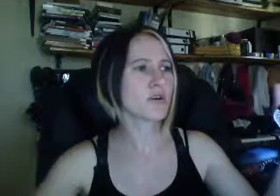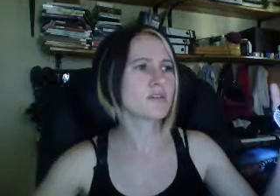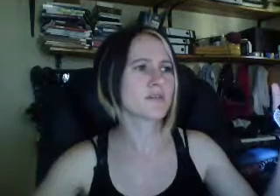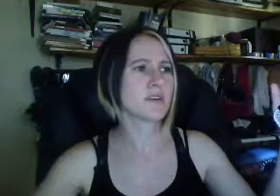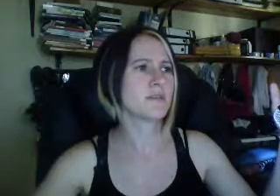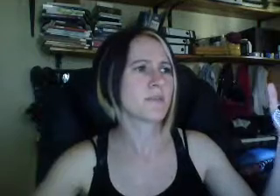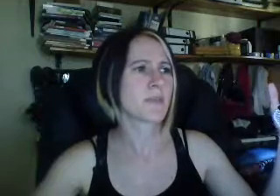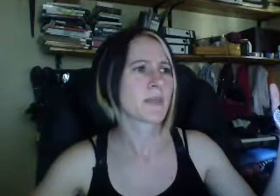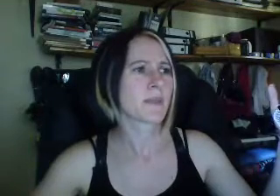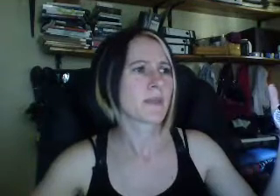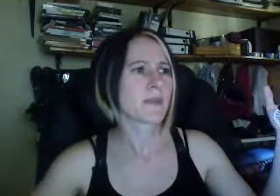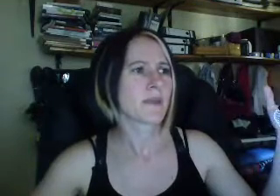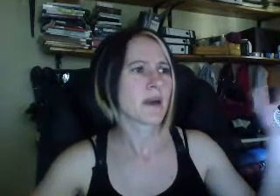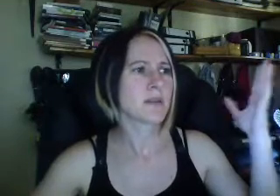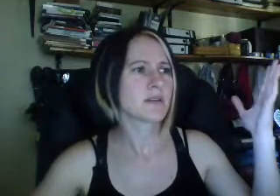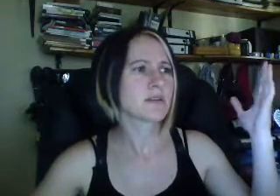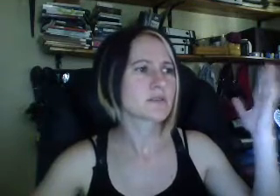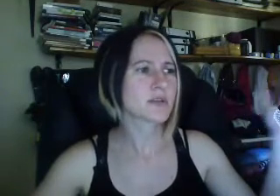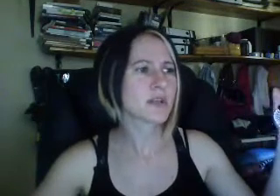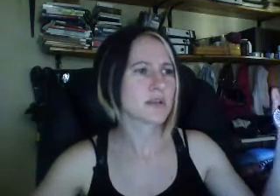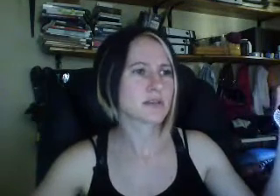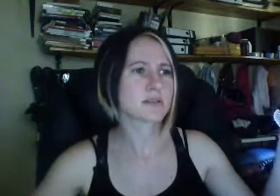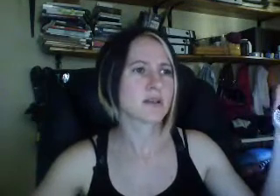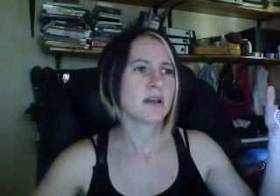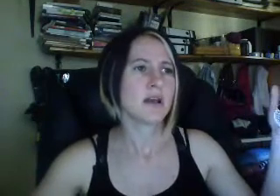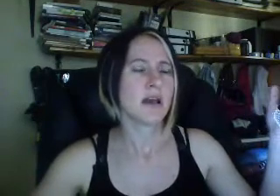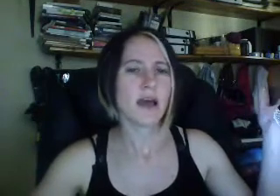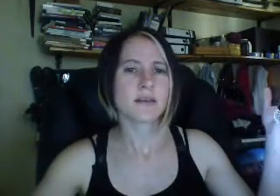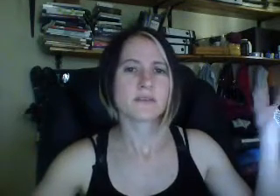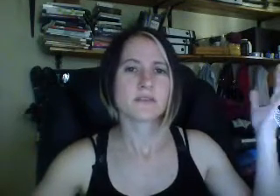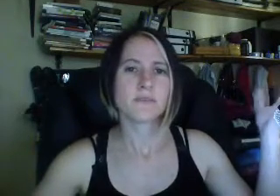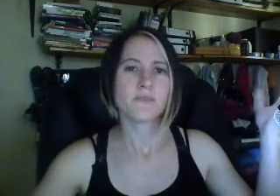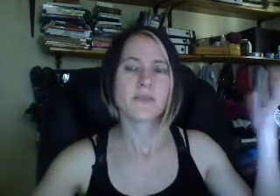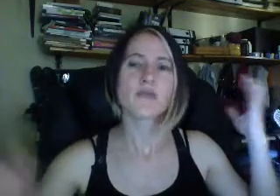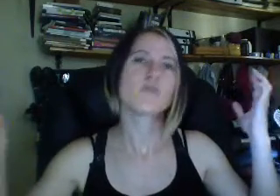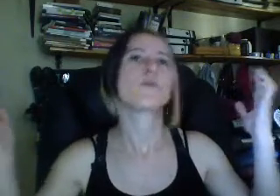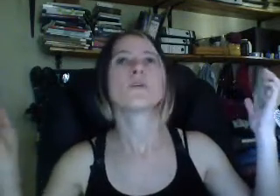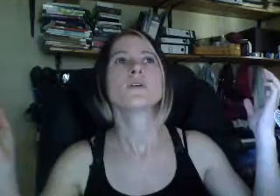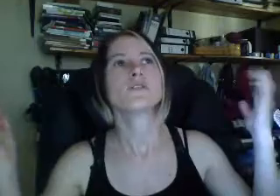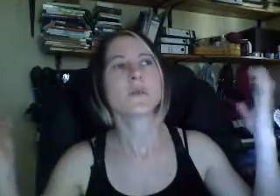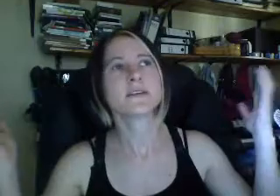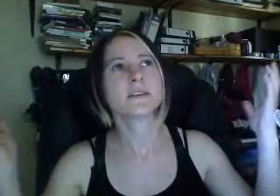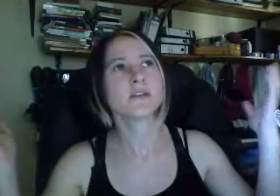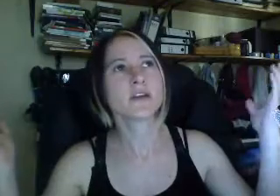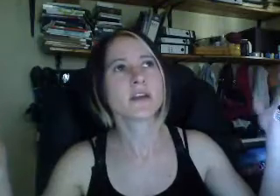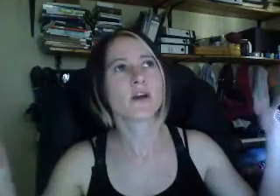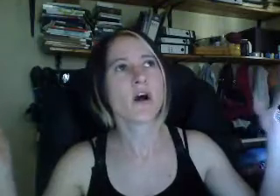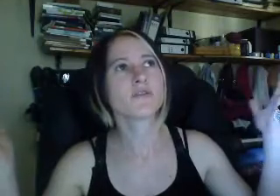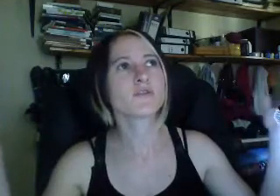pornography. I mean, it's ridiculous. And therefore, you're basically looking at half of